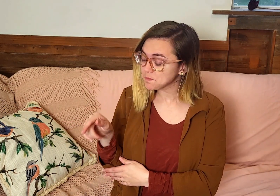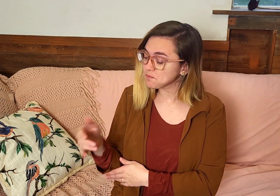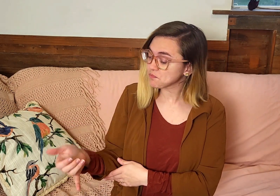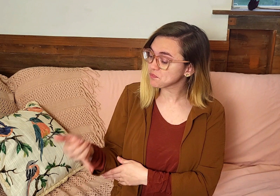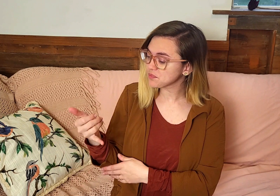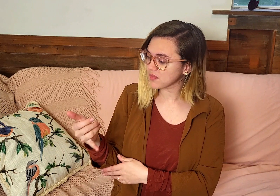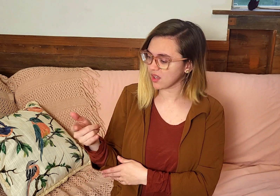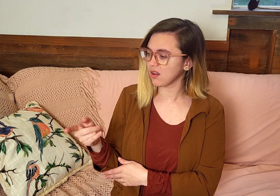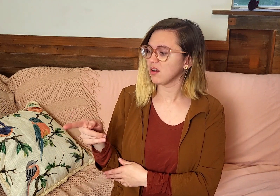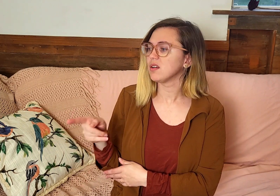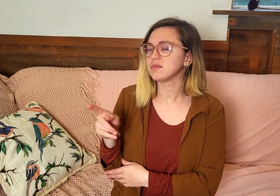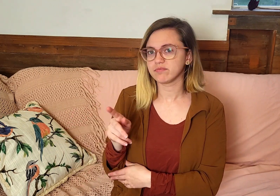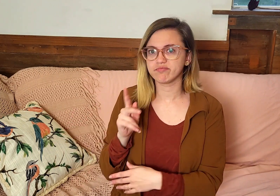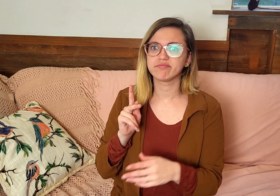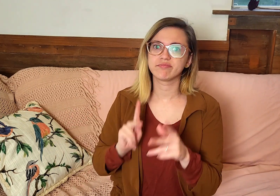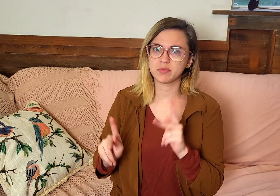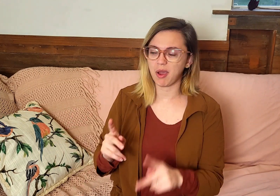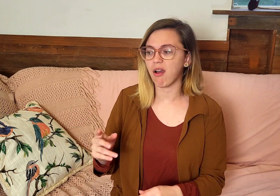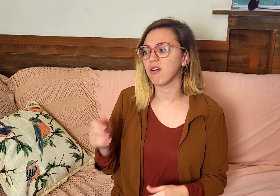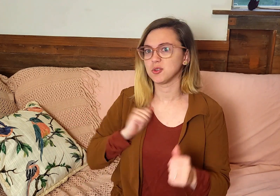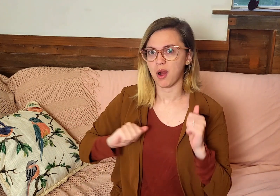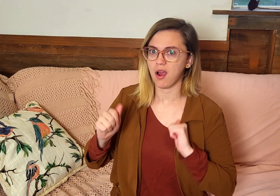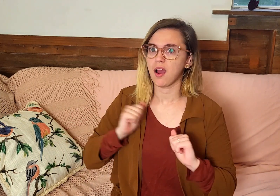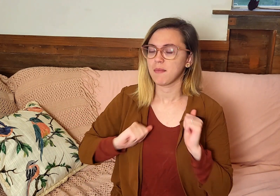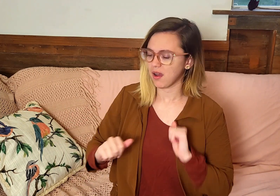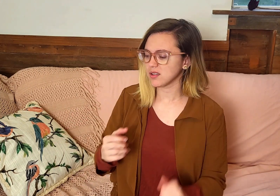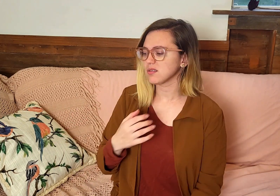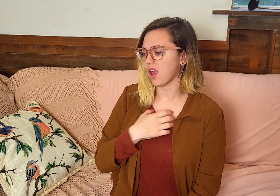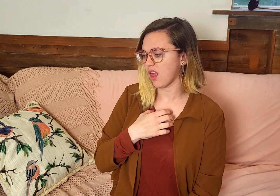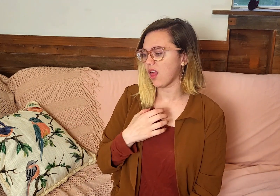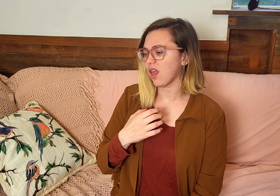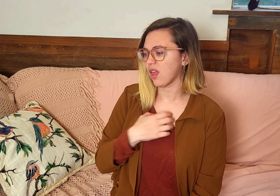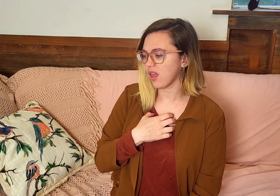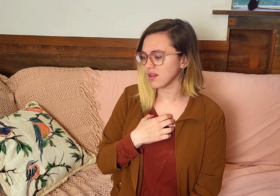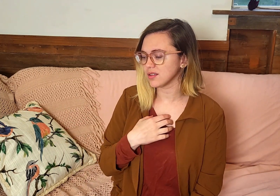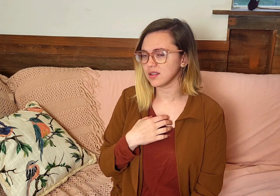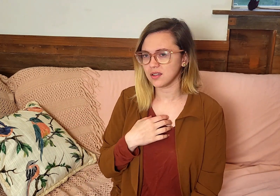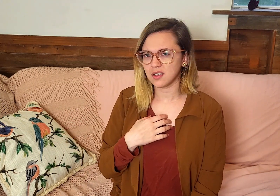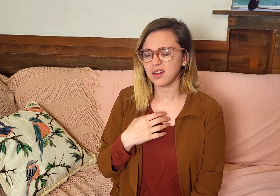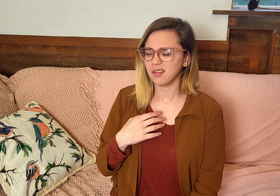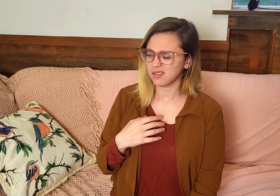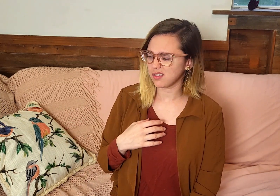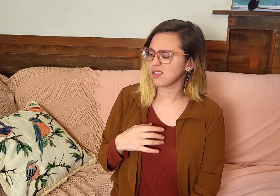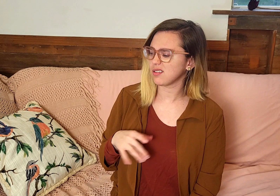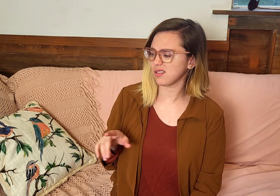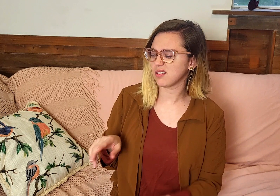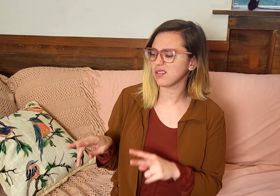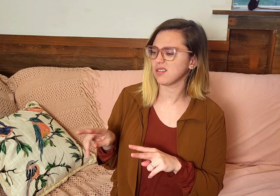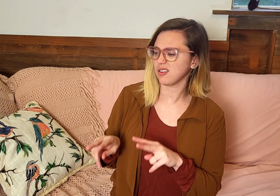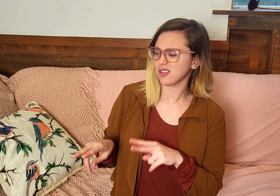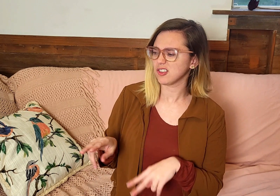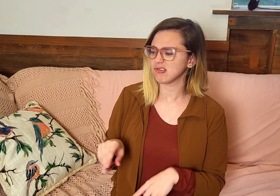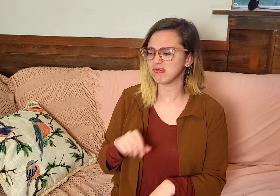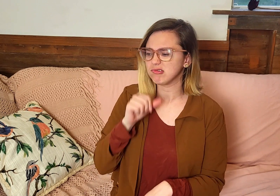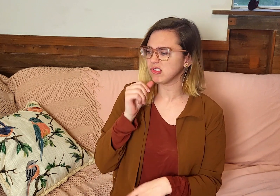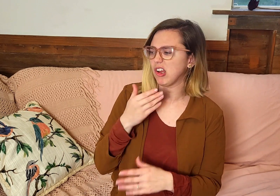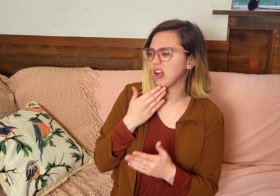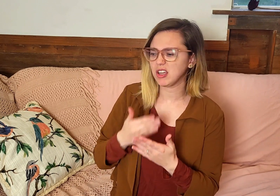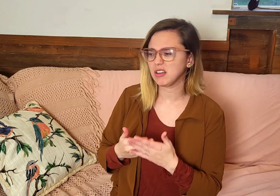on Facebook and you're like, oh, there's people and their drama again and they're complaining about all these things. And you start looking at it like,